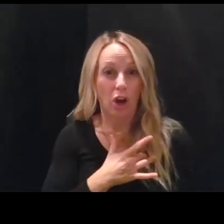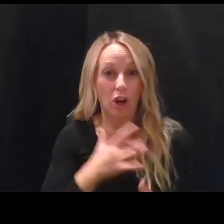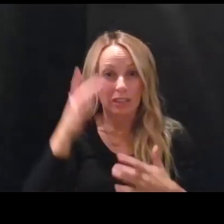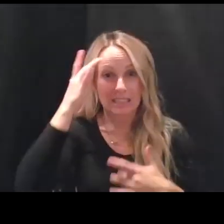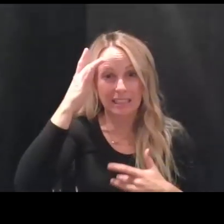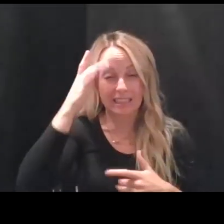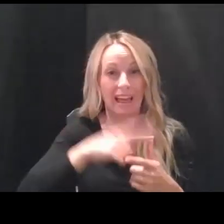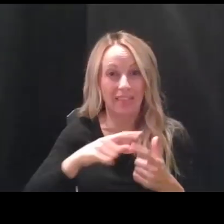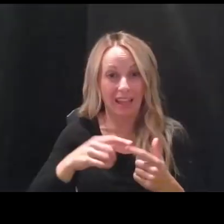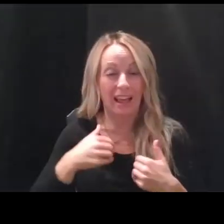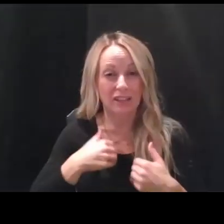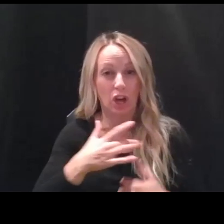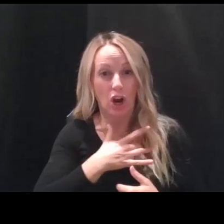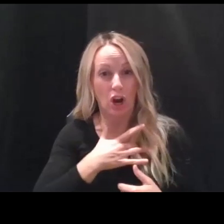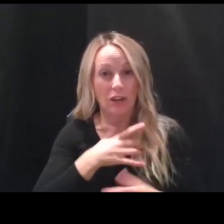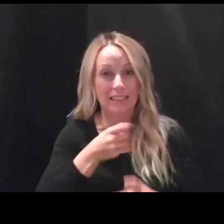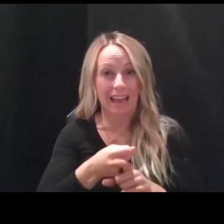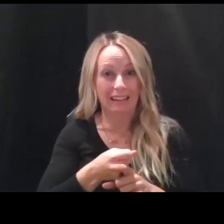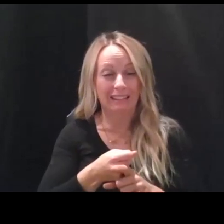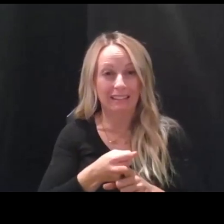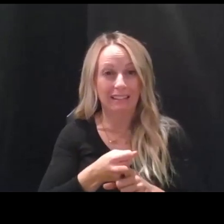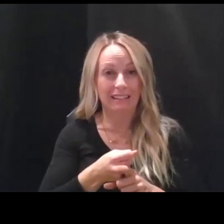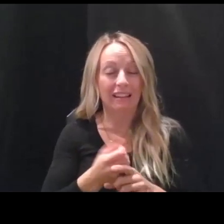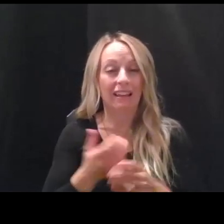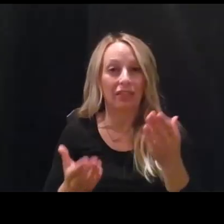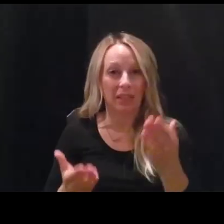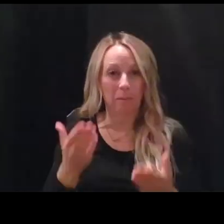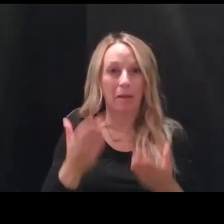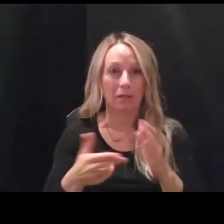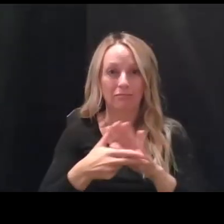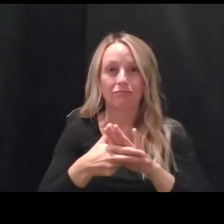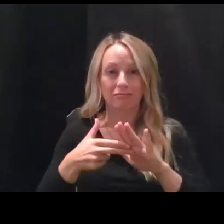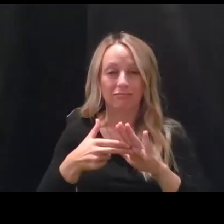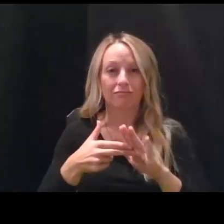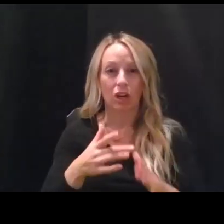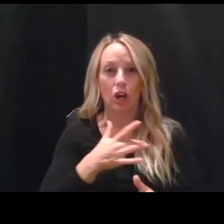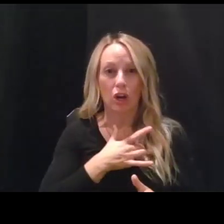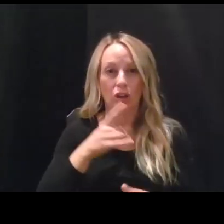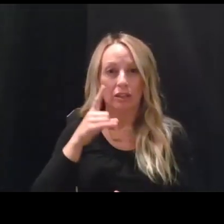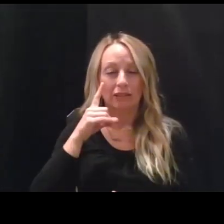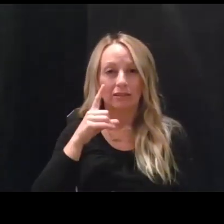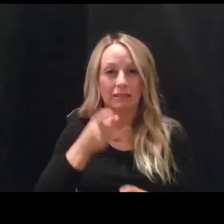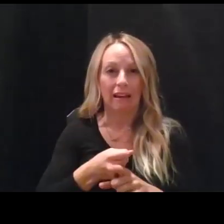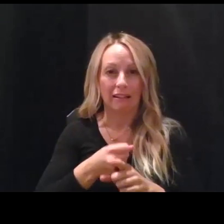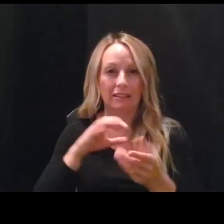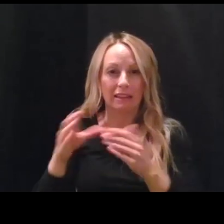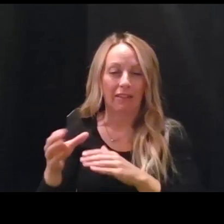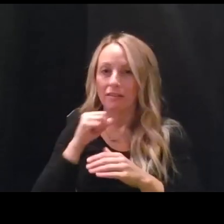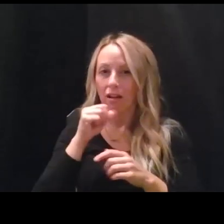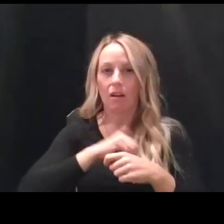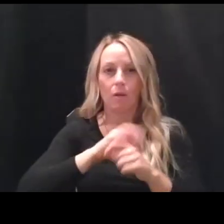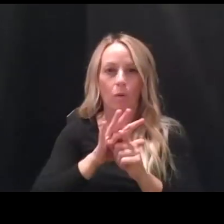they may be, may get called, uh, cardiovascular death, not a COVID death. Uh,